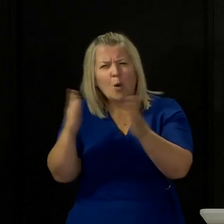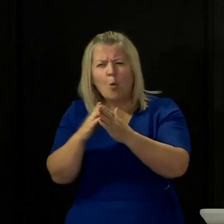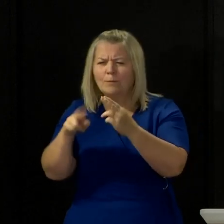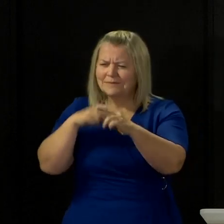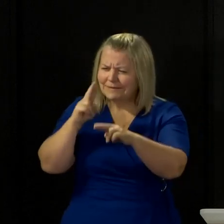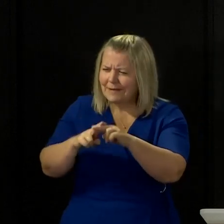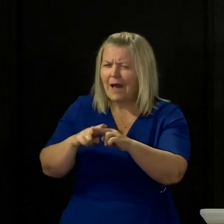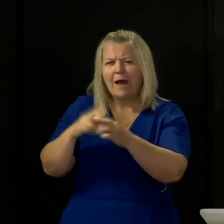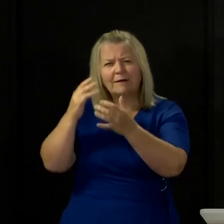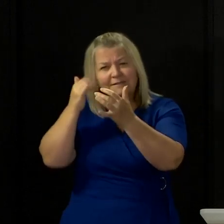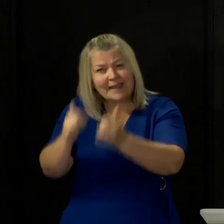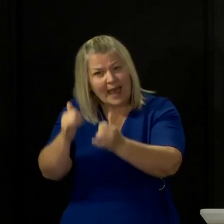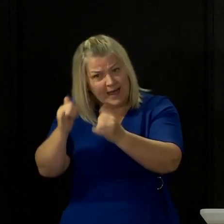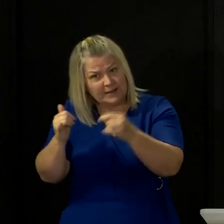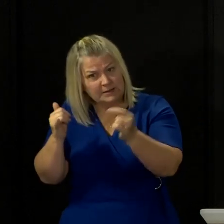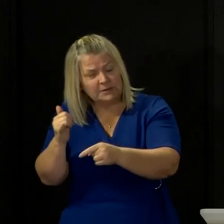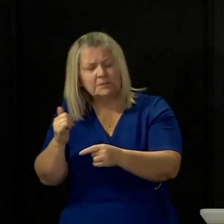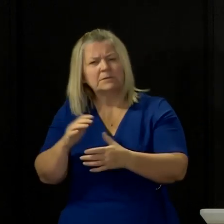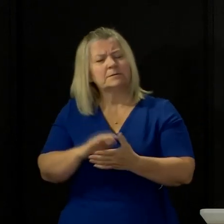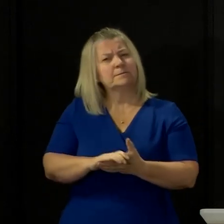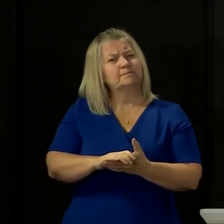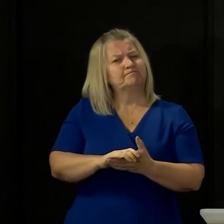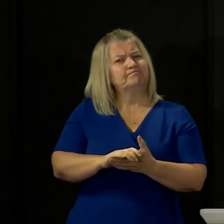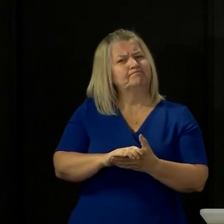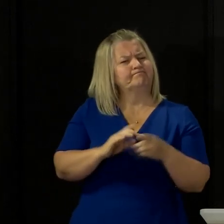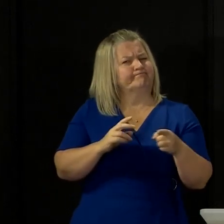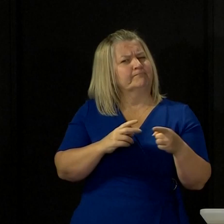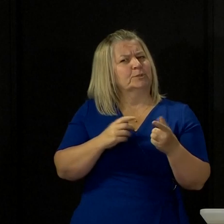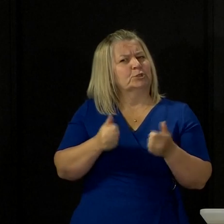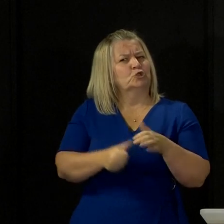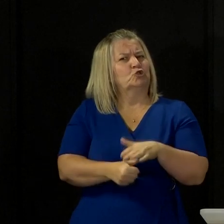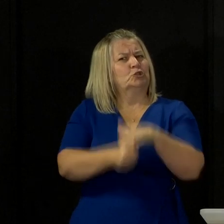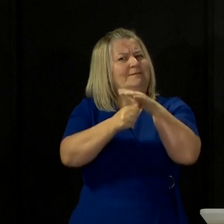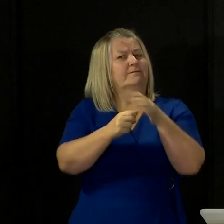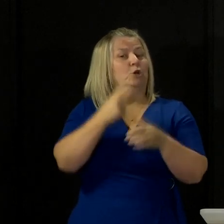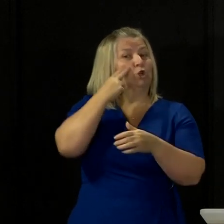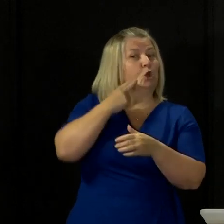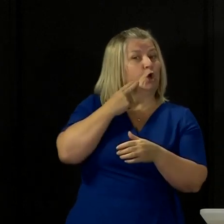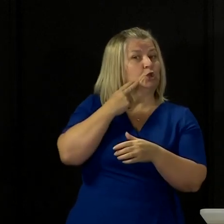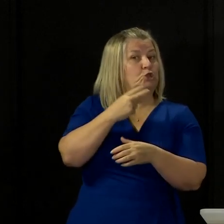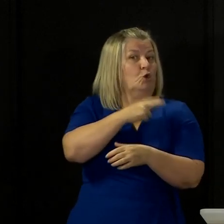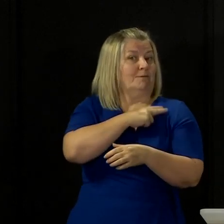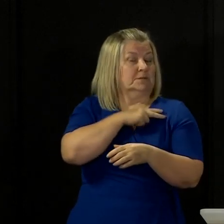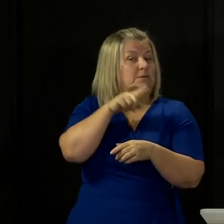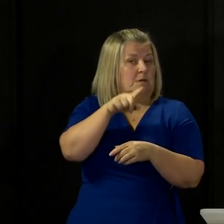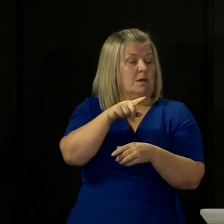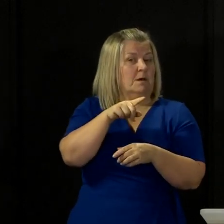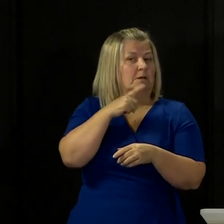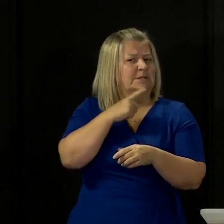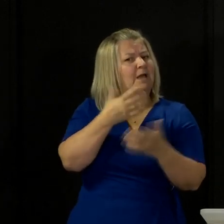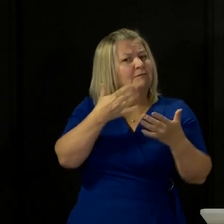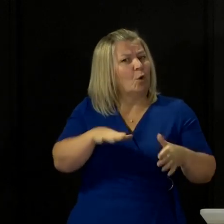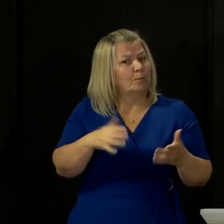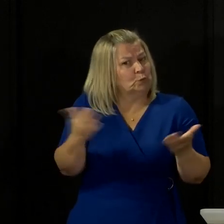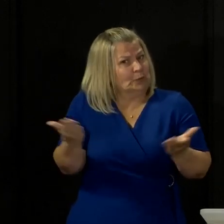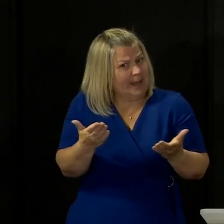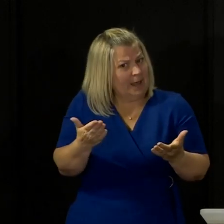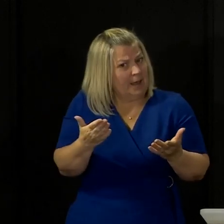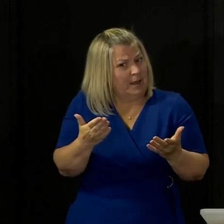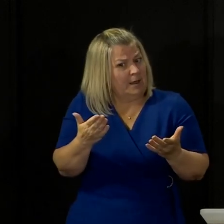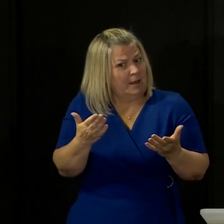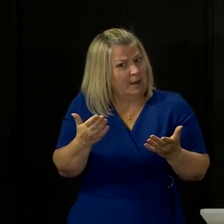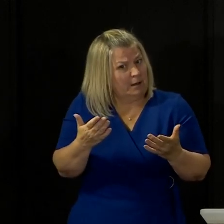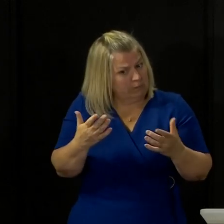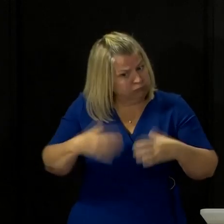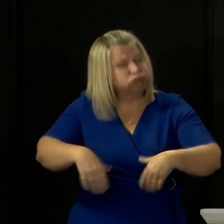again today. But the Chief Nursing Officer added that it would be, in her words, in full effect from today. So can you